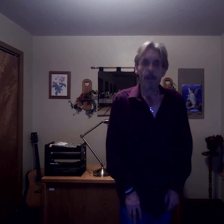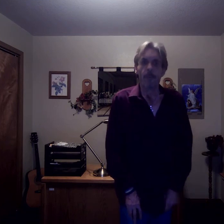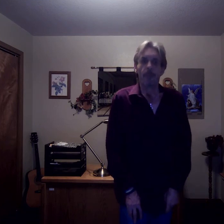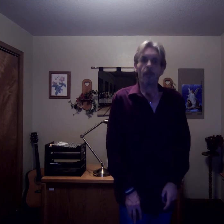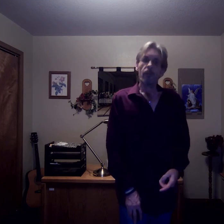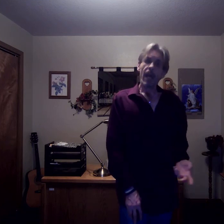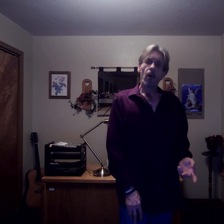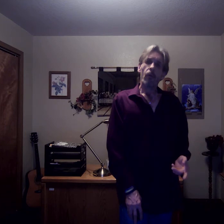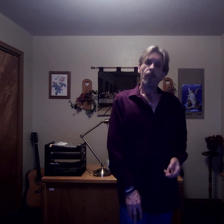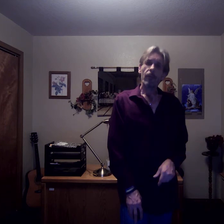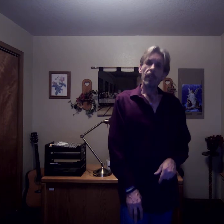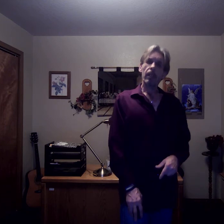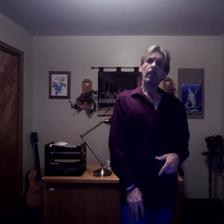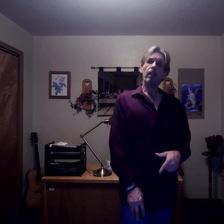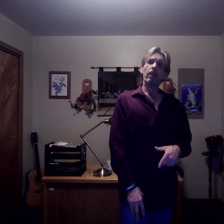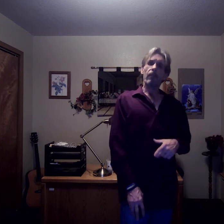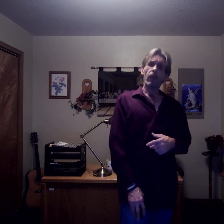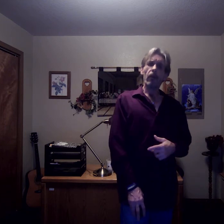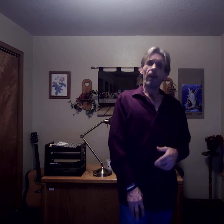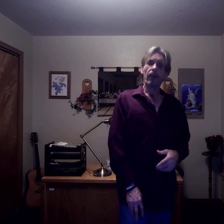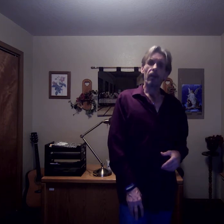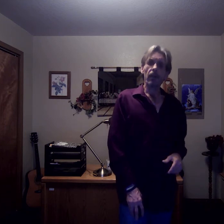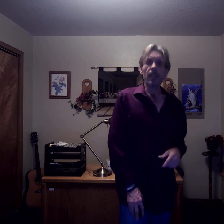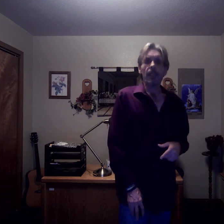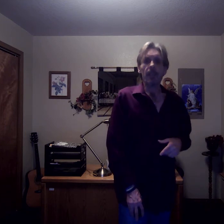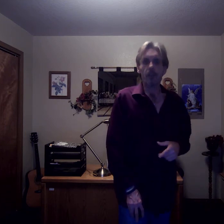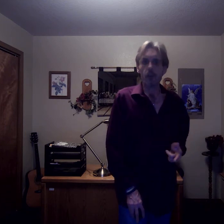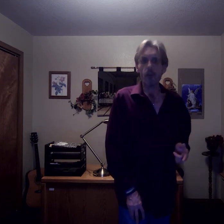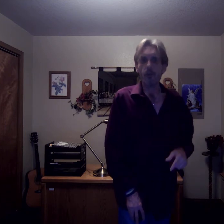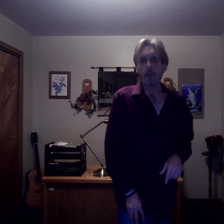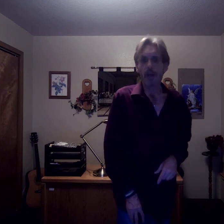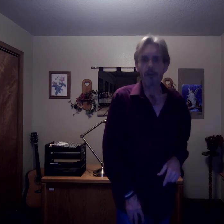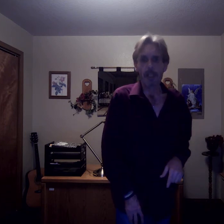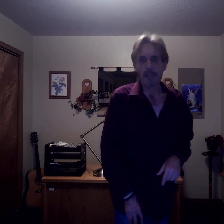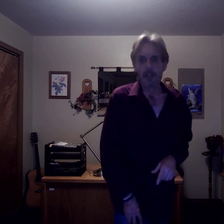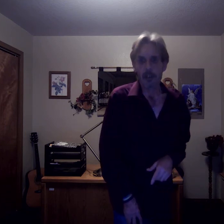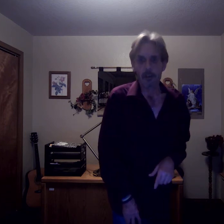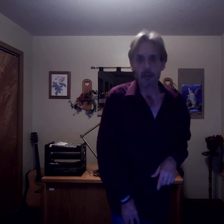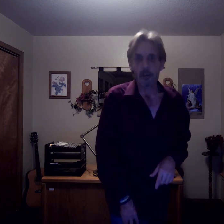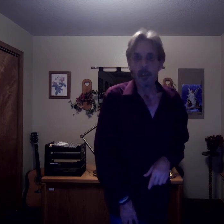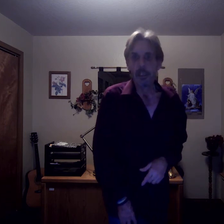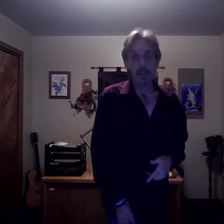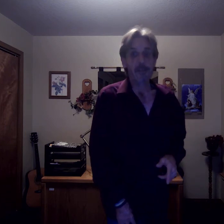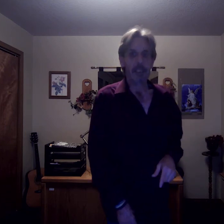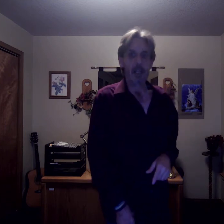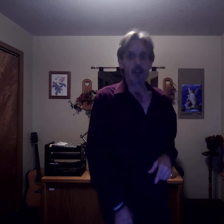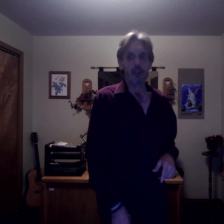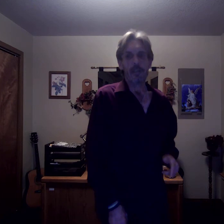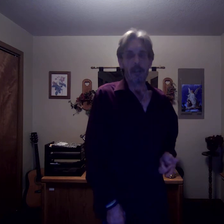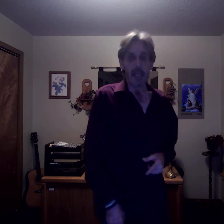Now, in a further article, in June 2019 article, in Psychology Today,